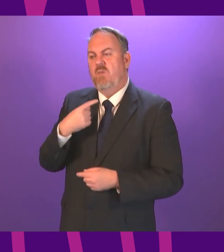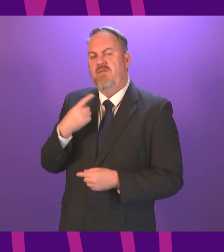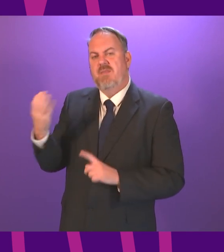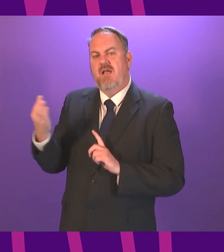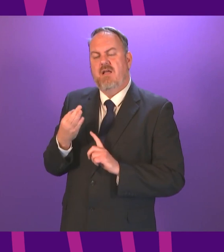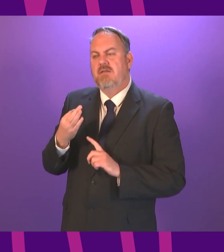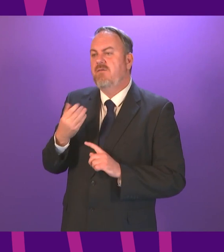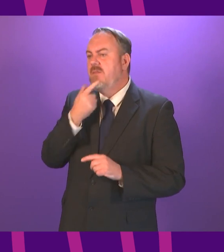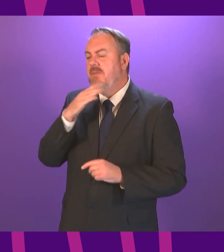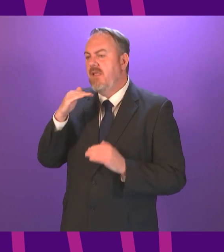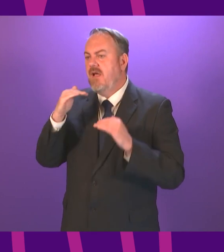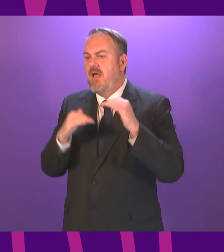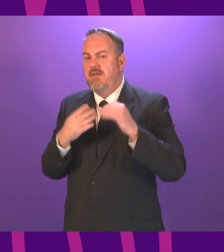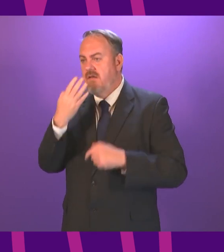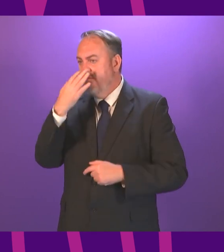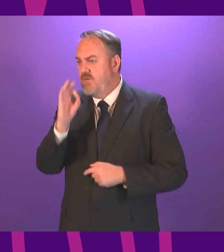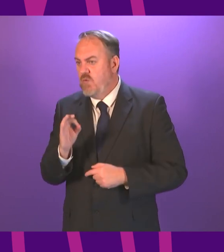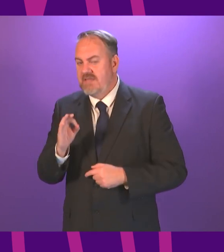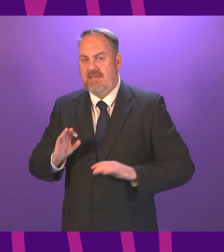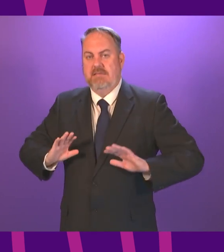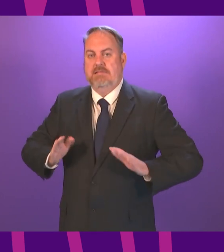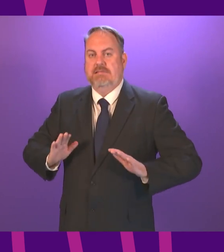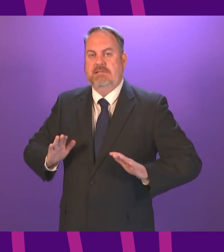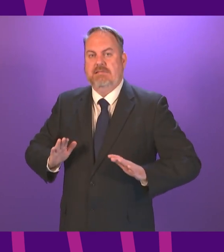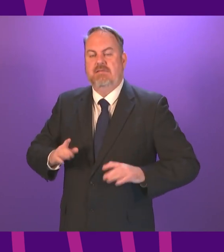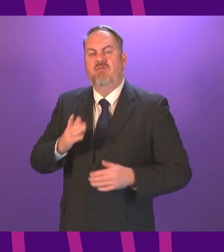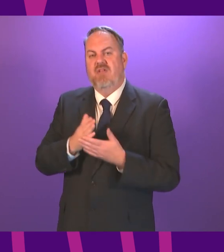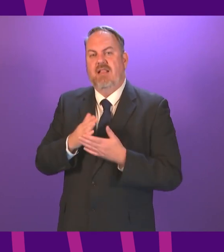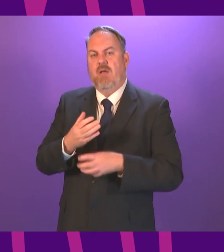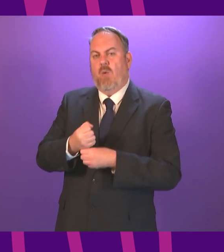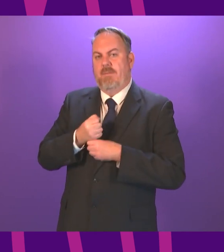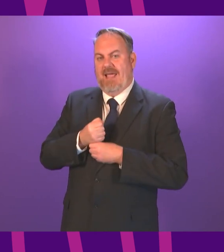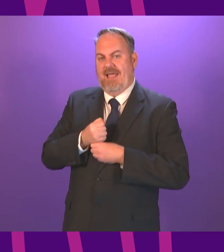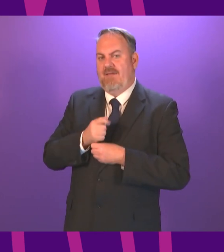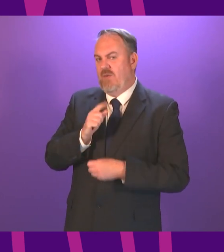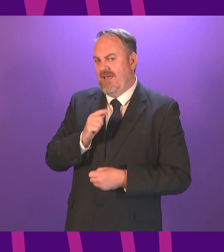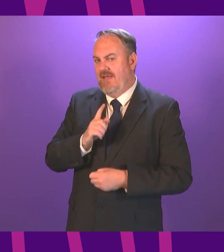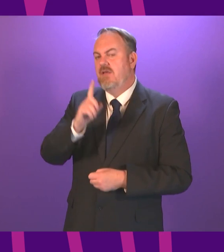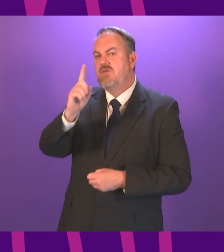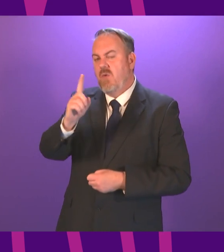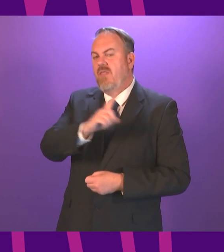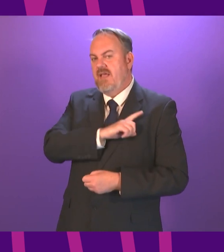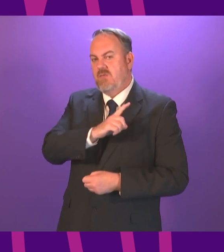and therefore we have that supply available to hopefully increase the second doses to that cohort